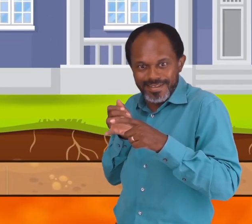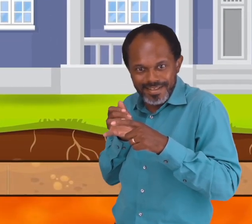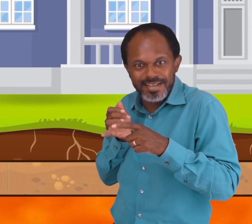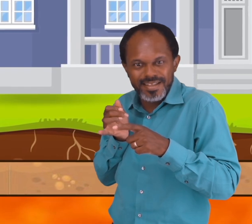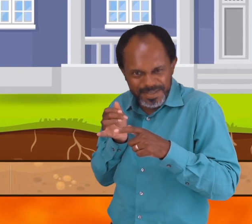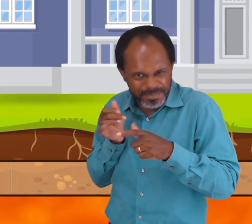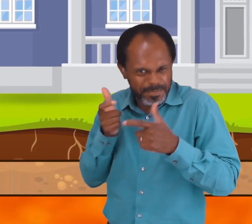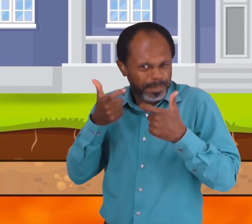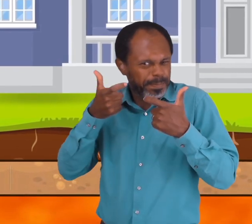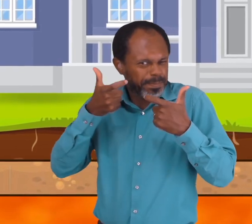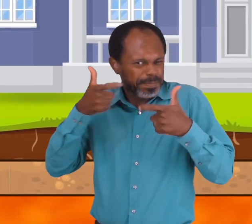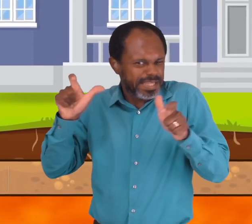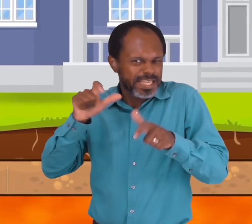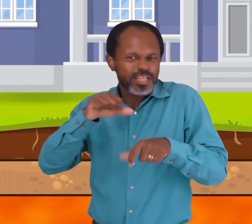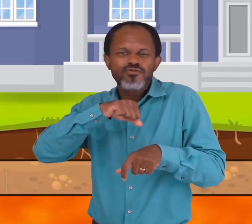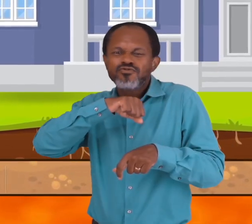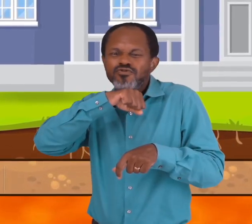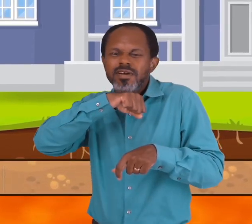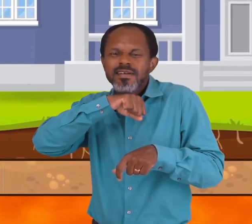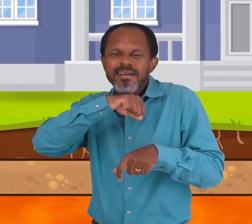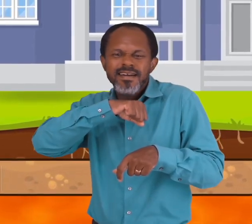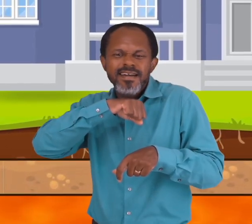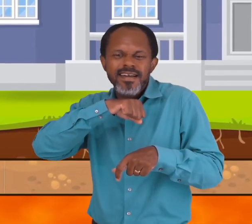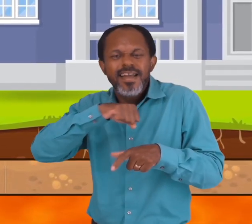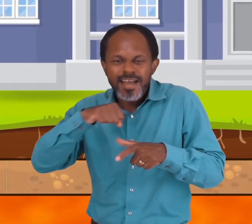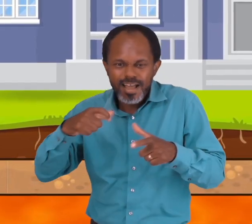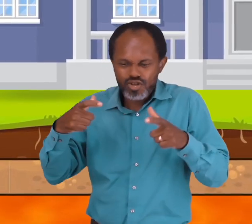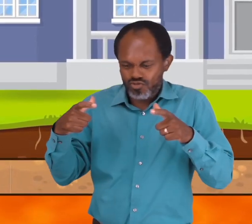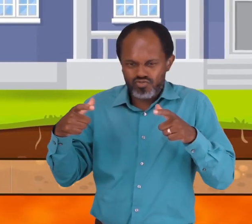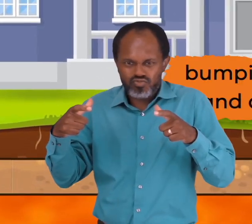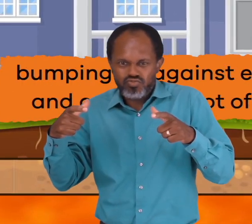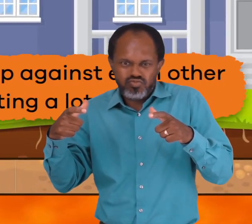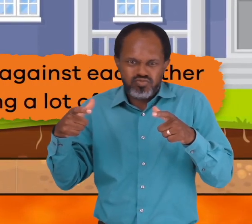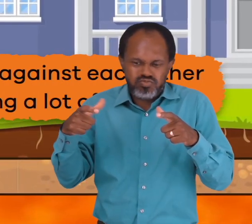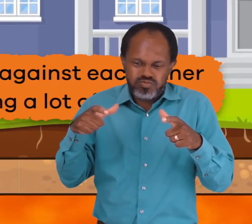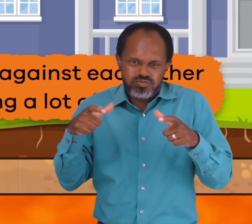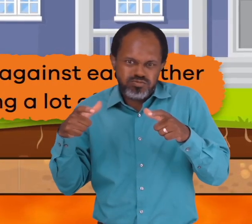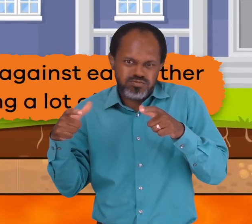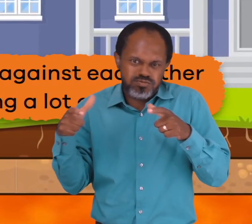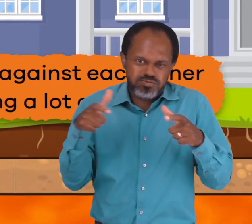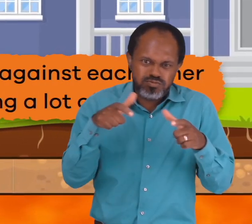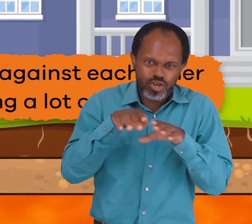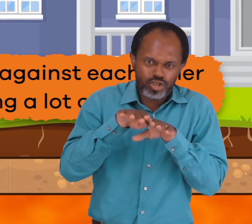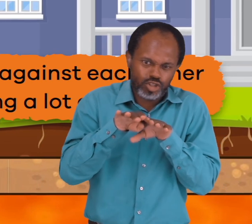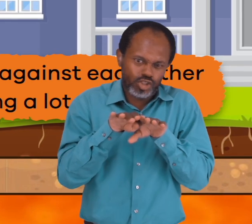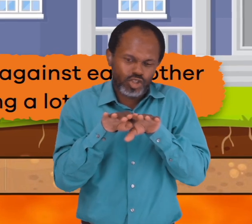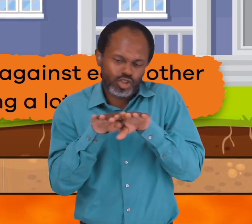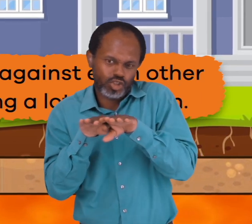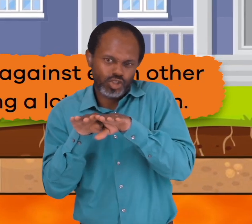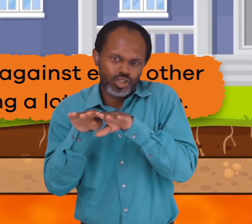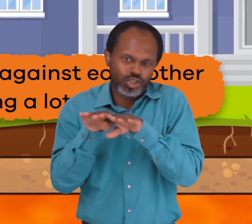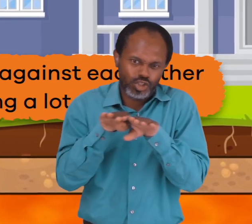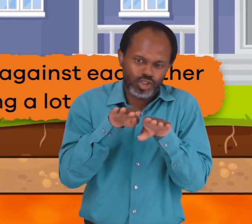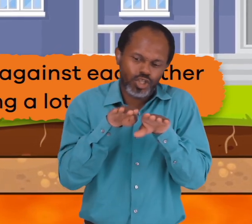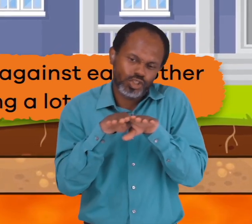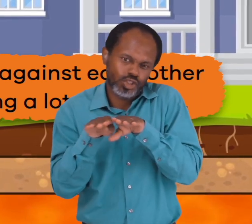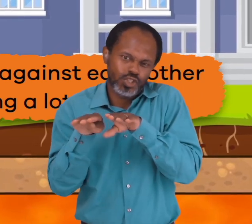rock slide back and forth under the Earth's surface, bumping up against each other and creating a lot of tension.